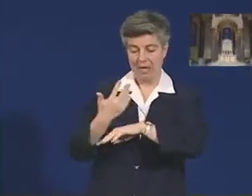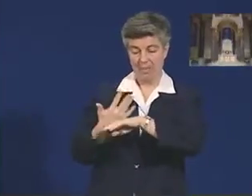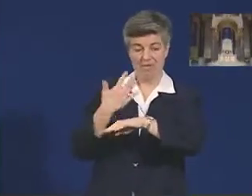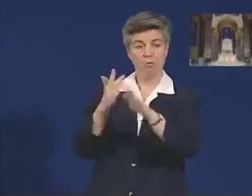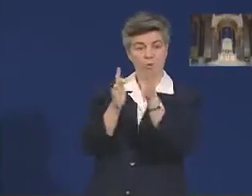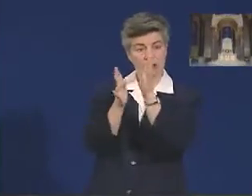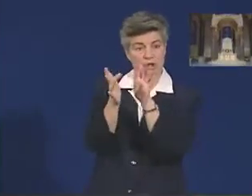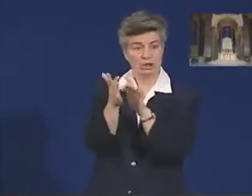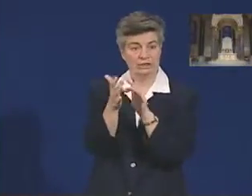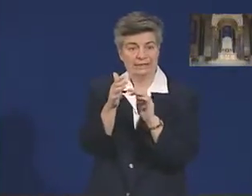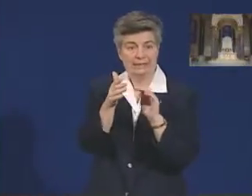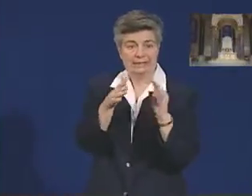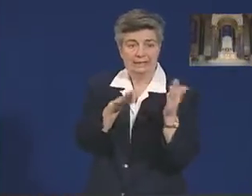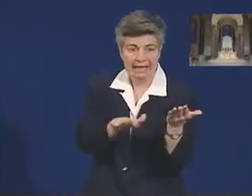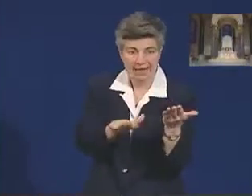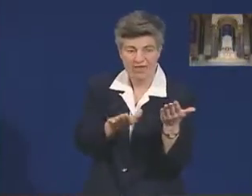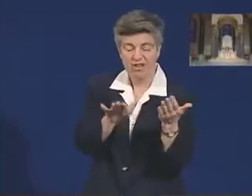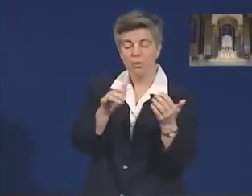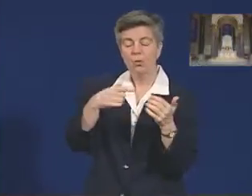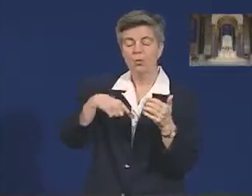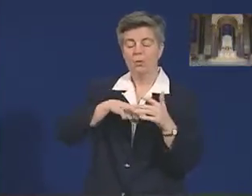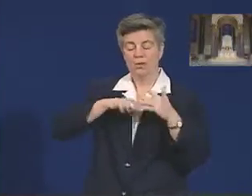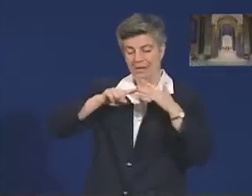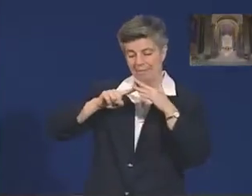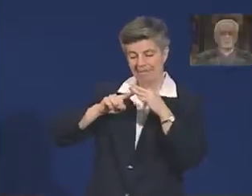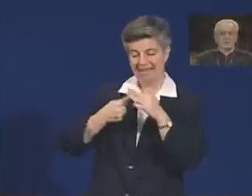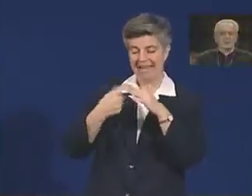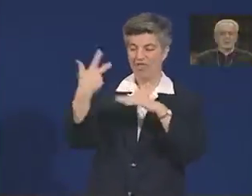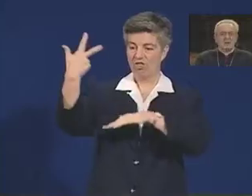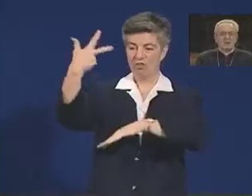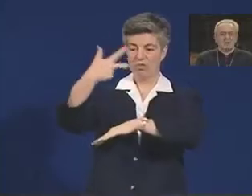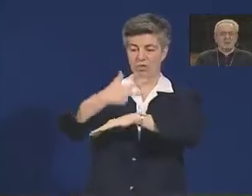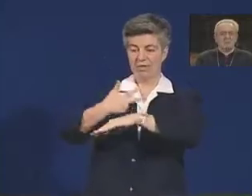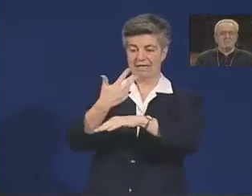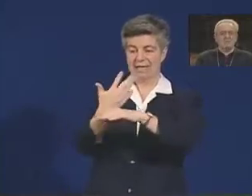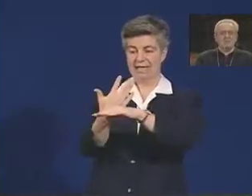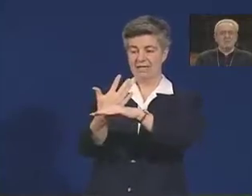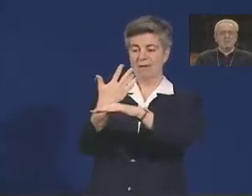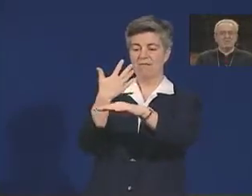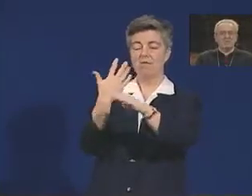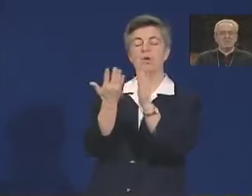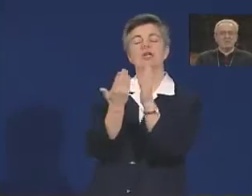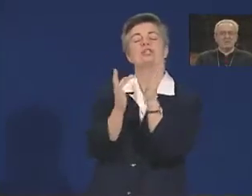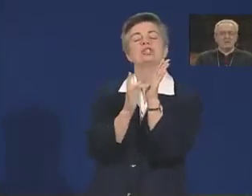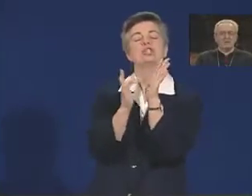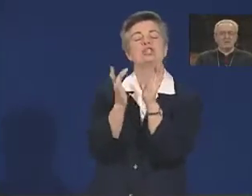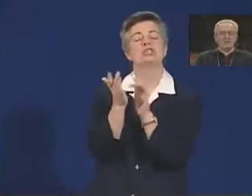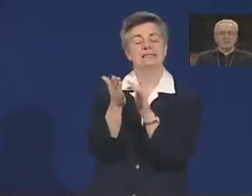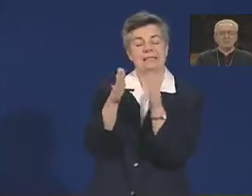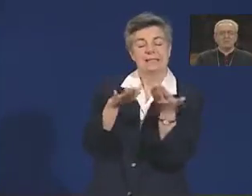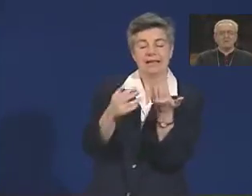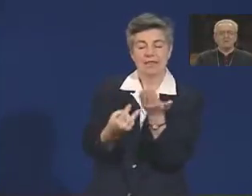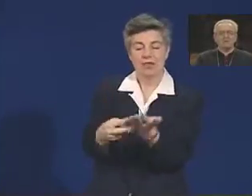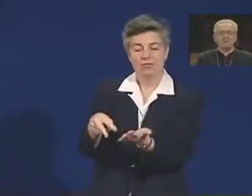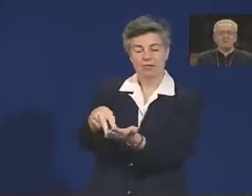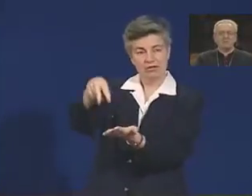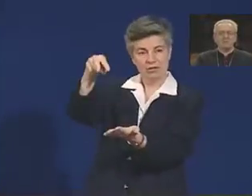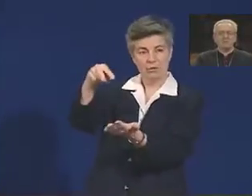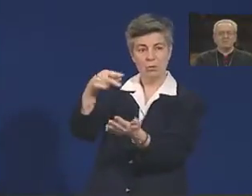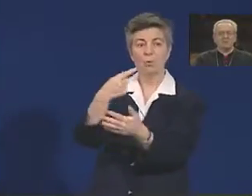Church's calendar focus us in an intense period of devotion marked by remembrance of